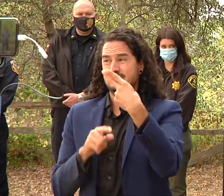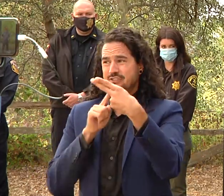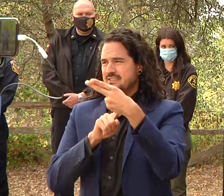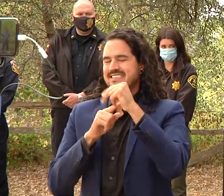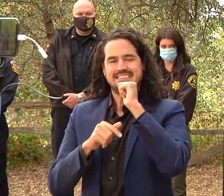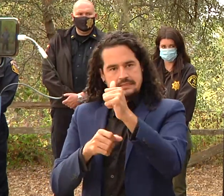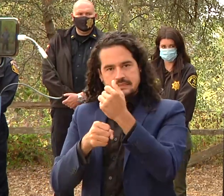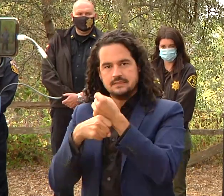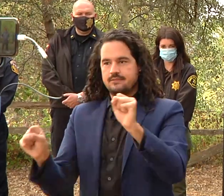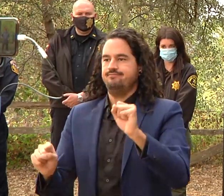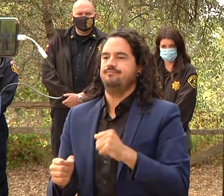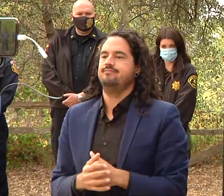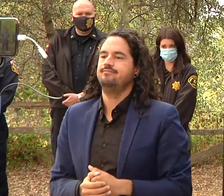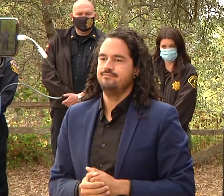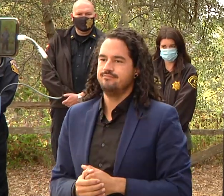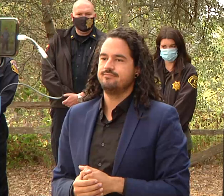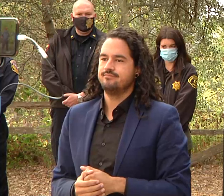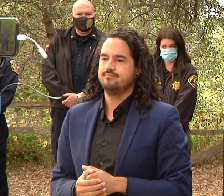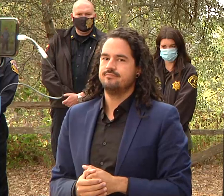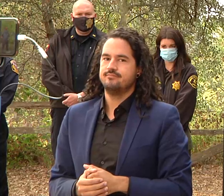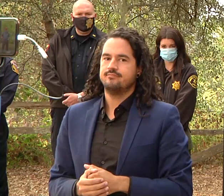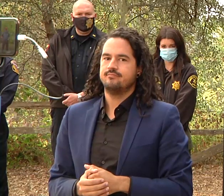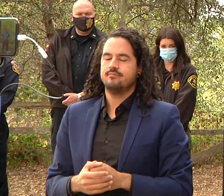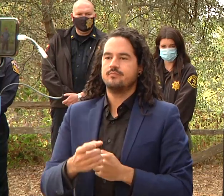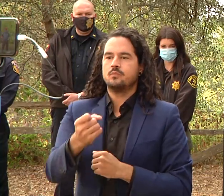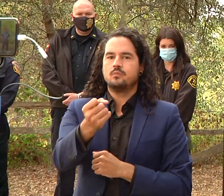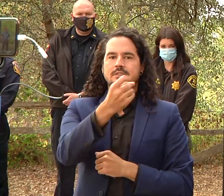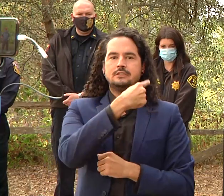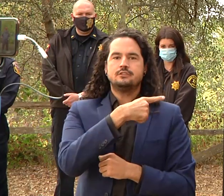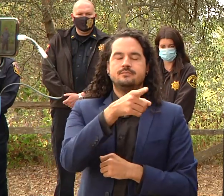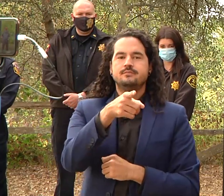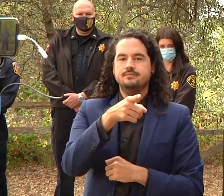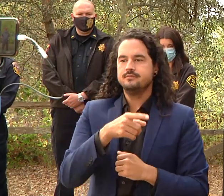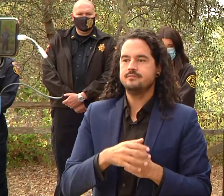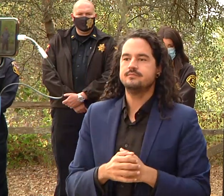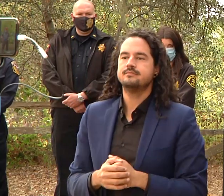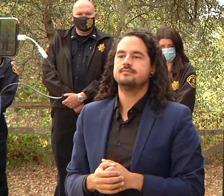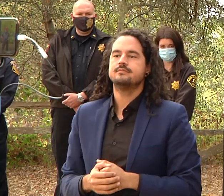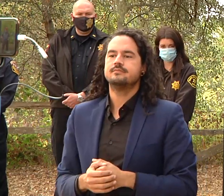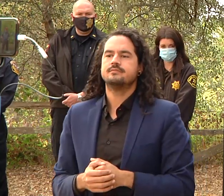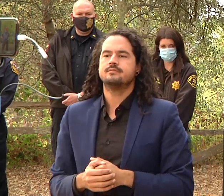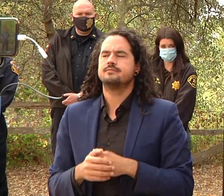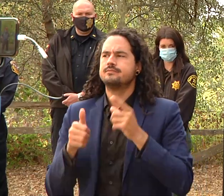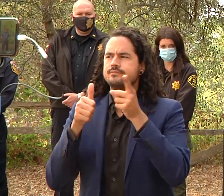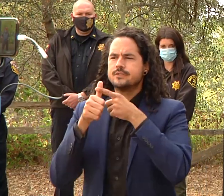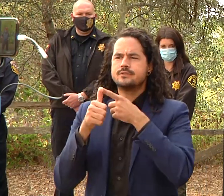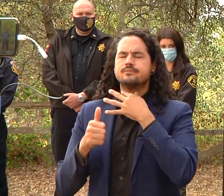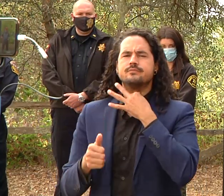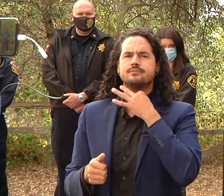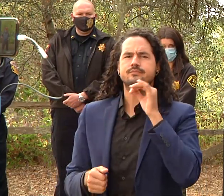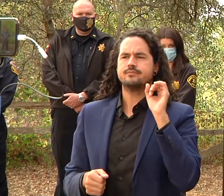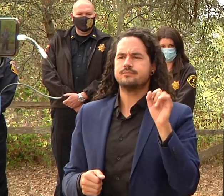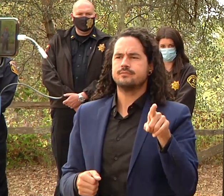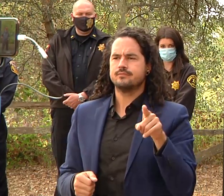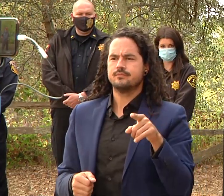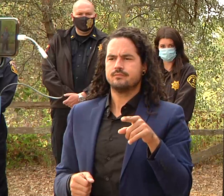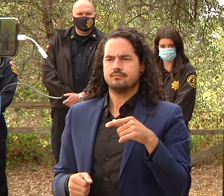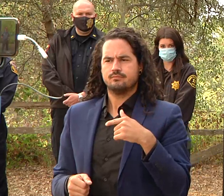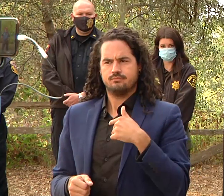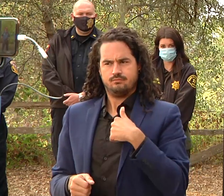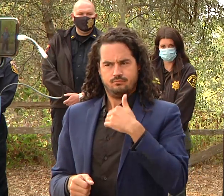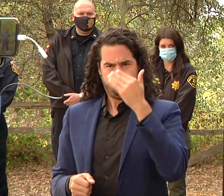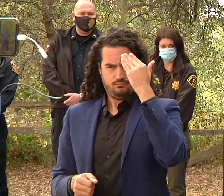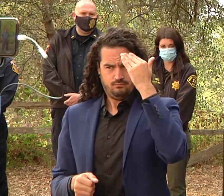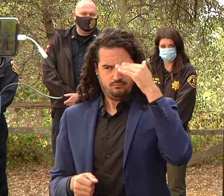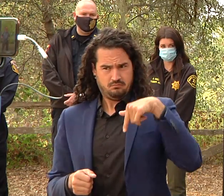all right with that we're happy to answer your questions two good questions uh the first question is i understand this is going to be one of your last evening press